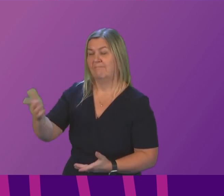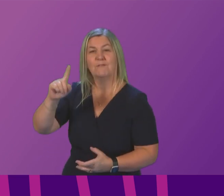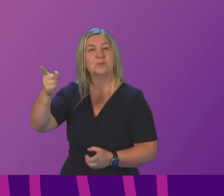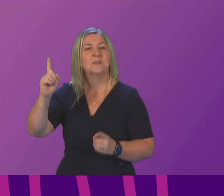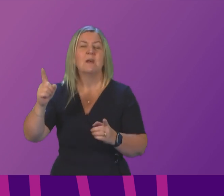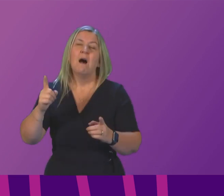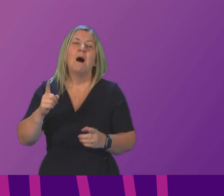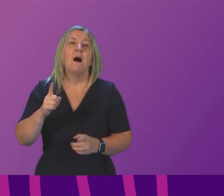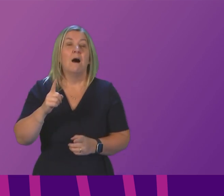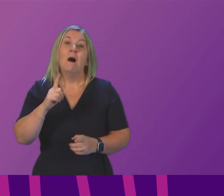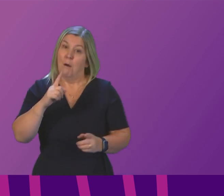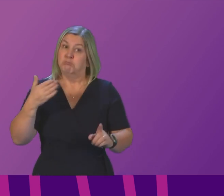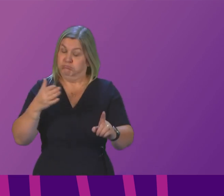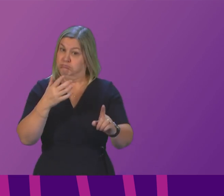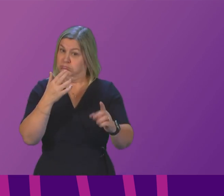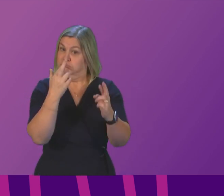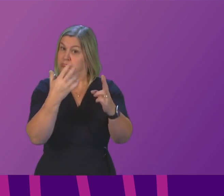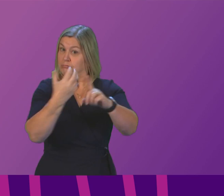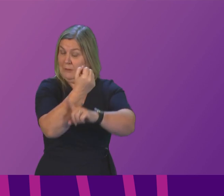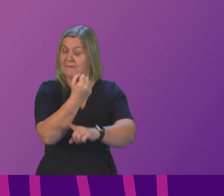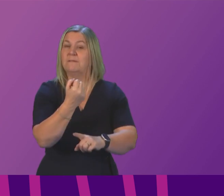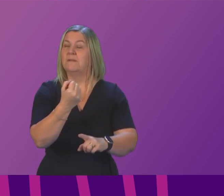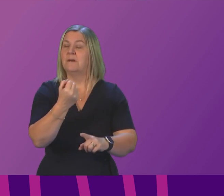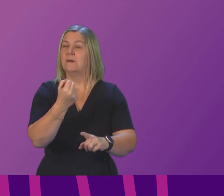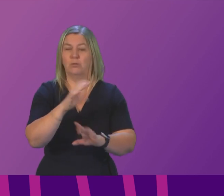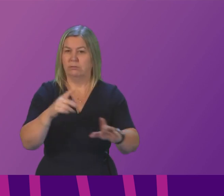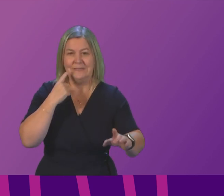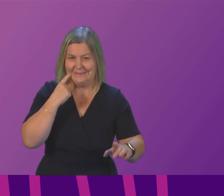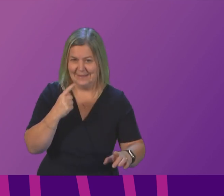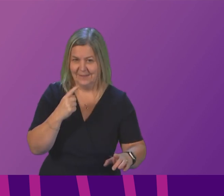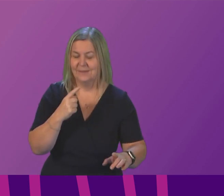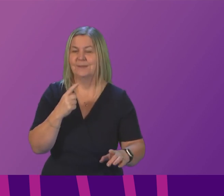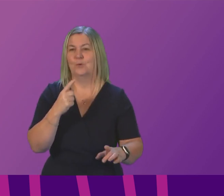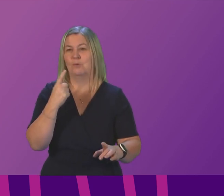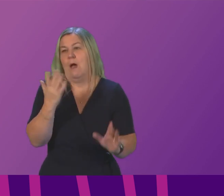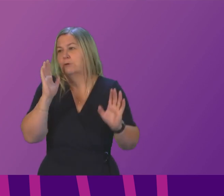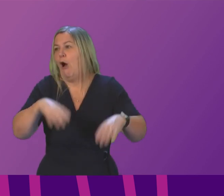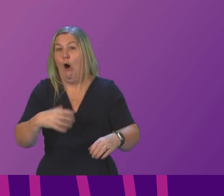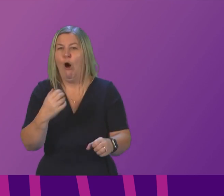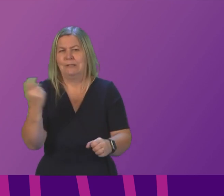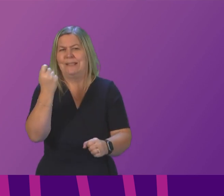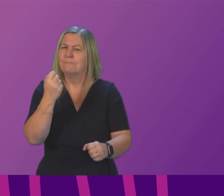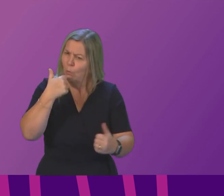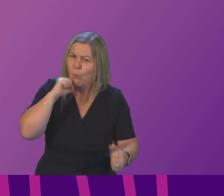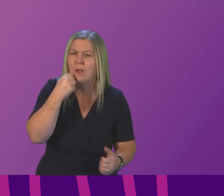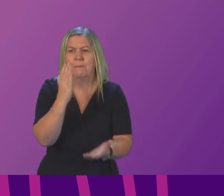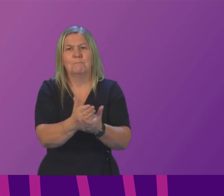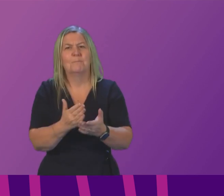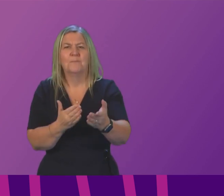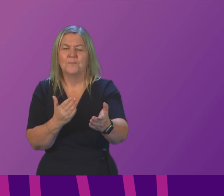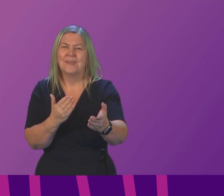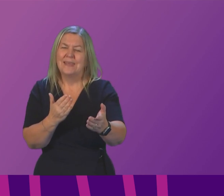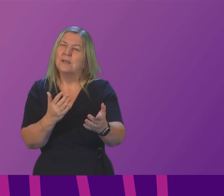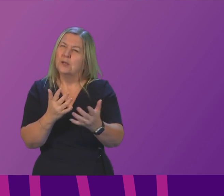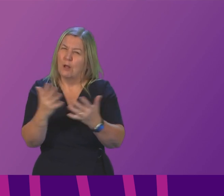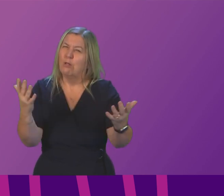and I don't think we can take success for granted we will have to work hard to achieve it the scale of the challenge to bridge the global emissions